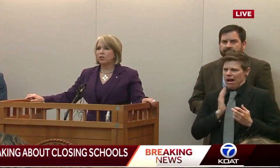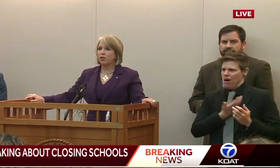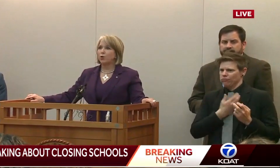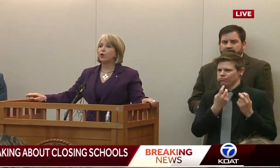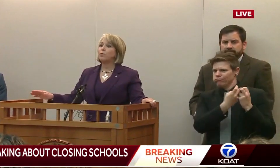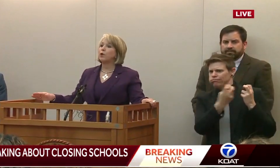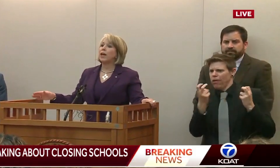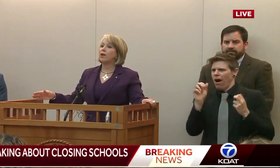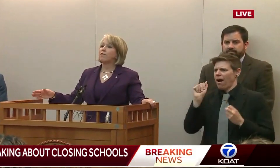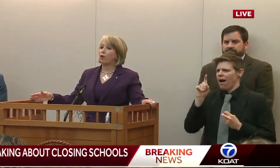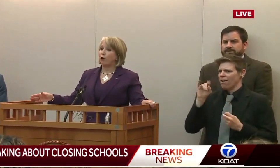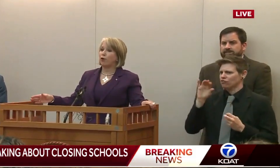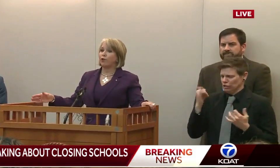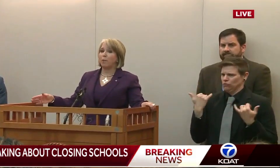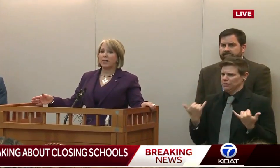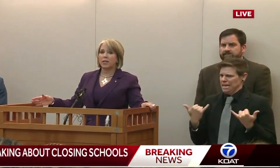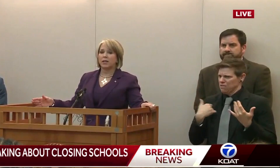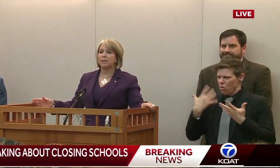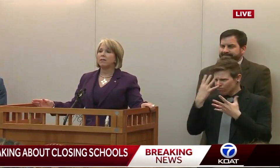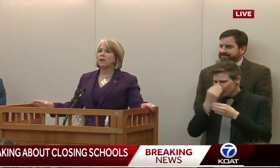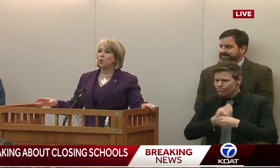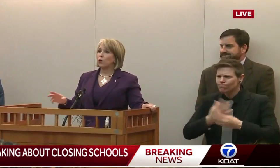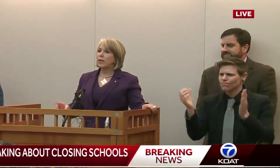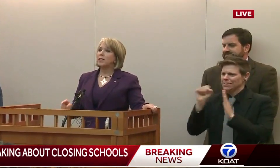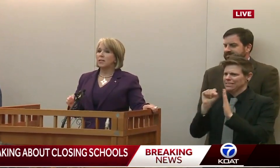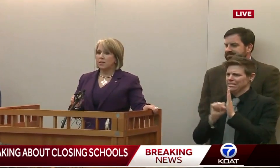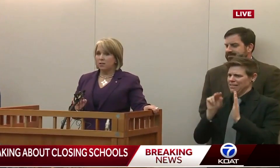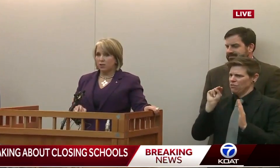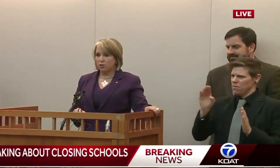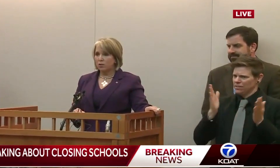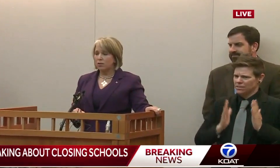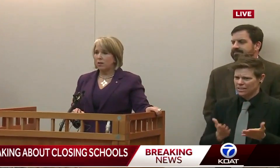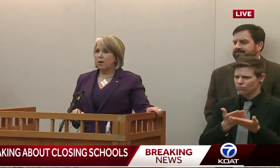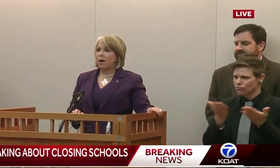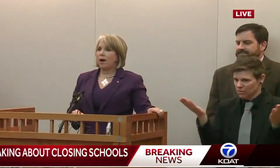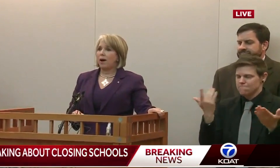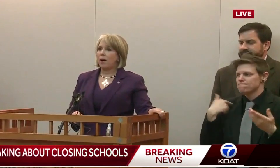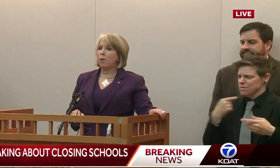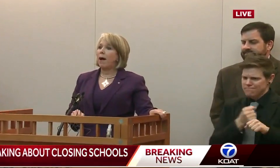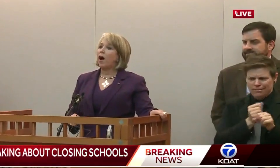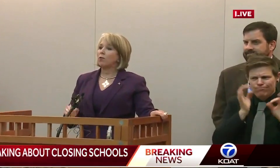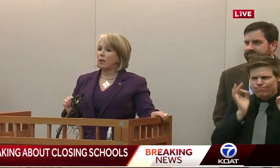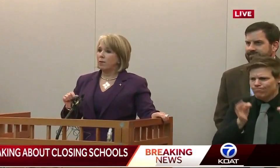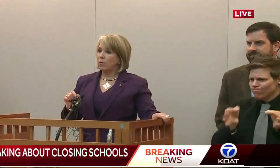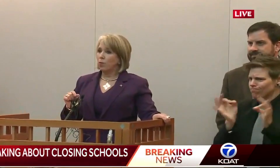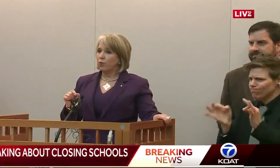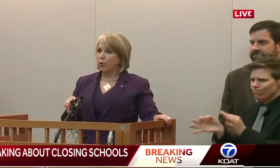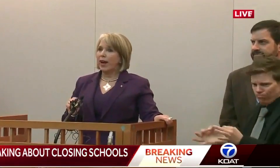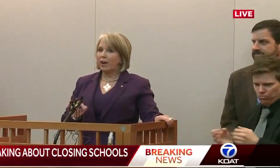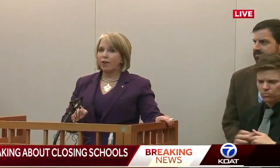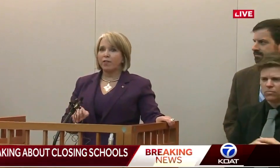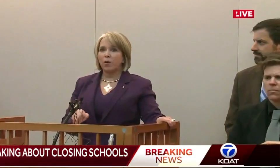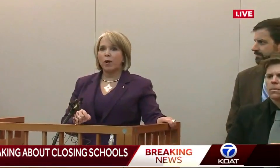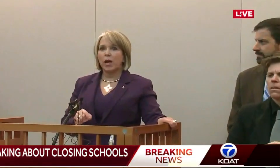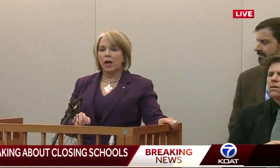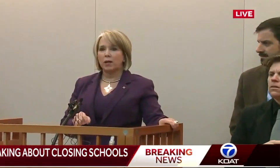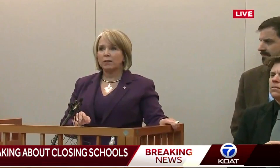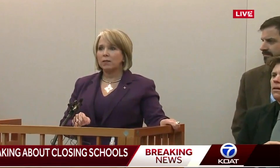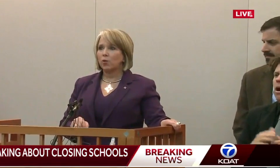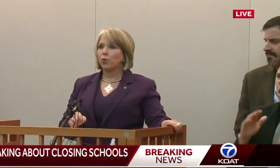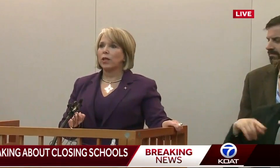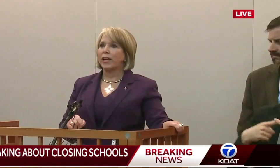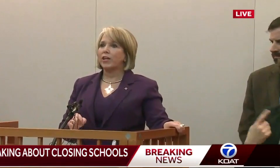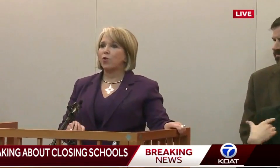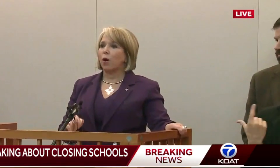effort is to communicate further to New Mexicans' recent decisions about doing everything we